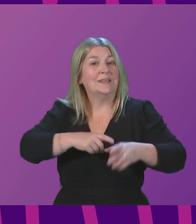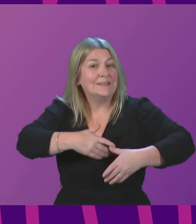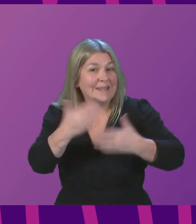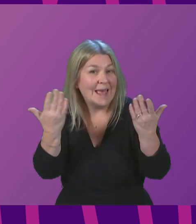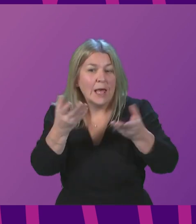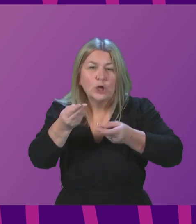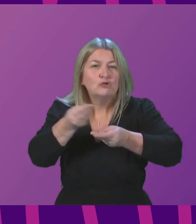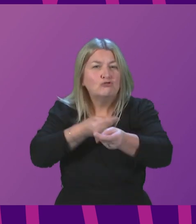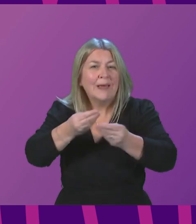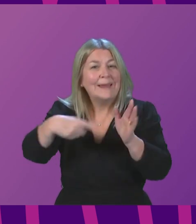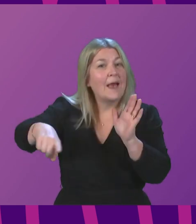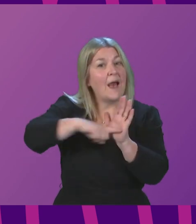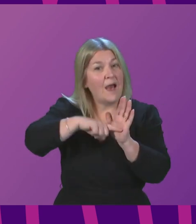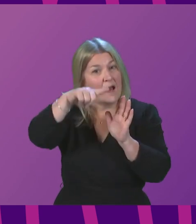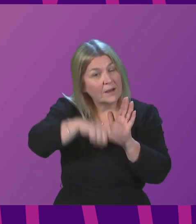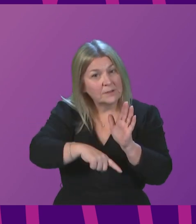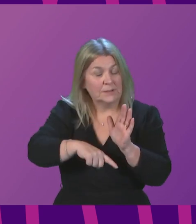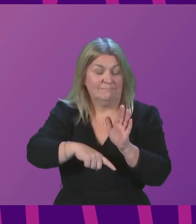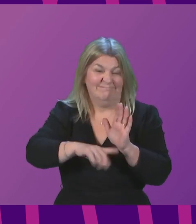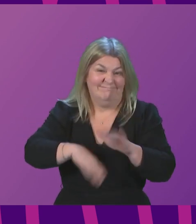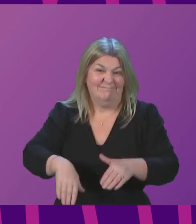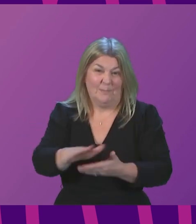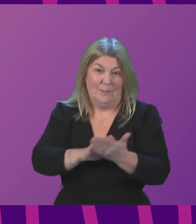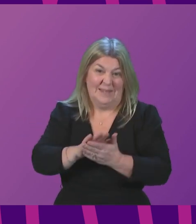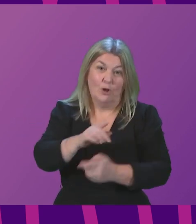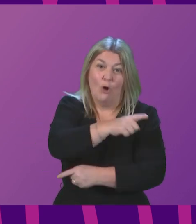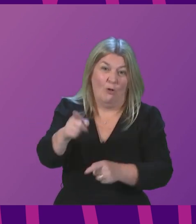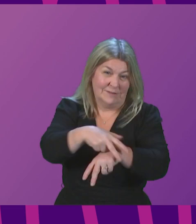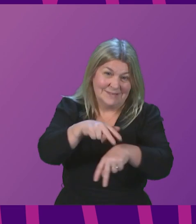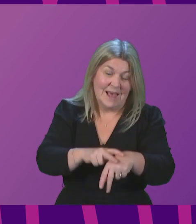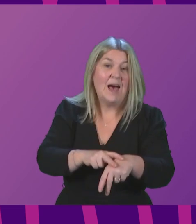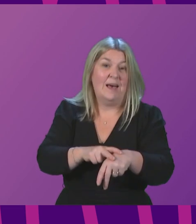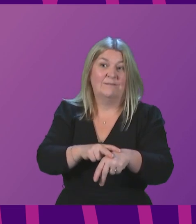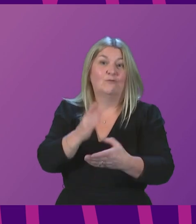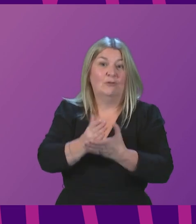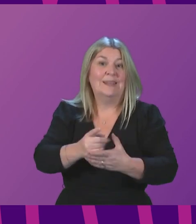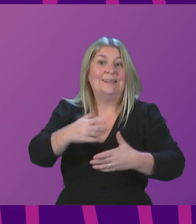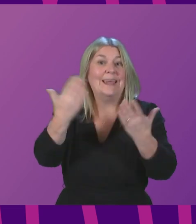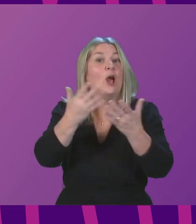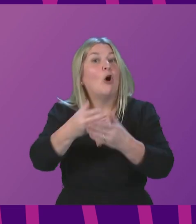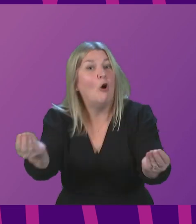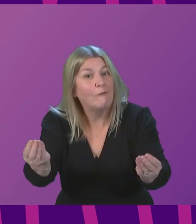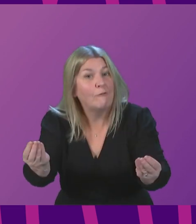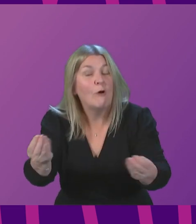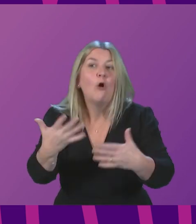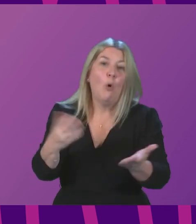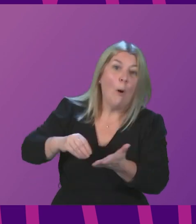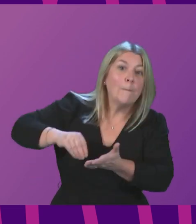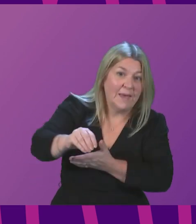does not ensure that all retail employees would get a day off, or crucially, that they would be paid for that day off. We want to